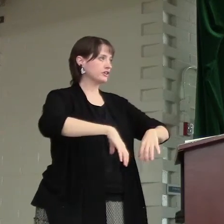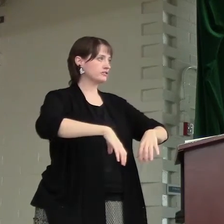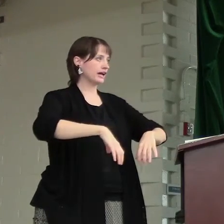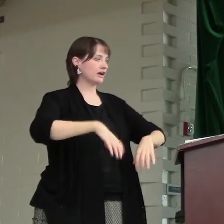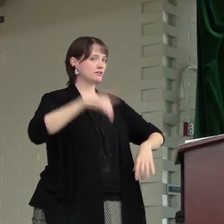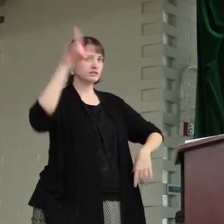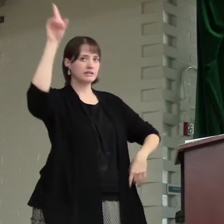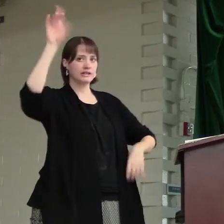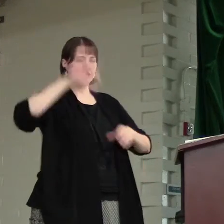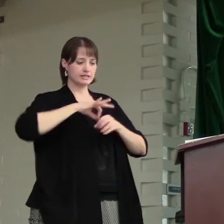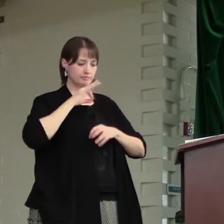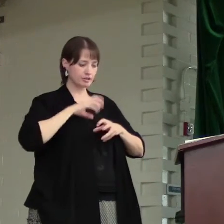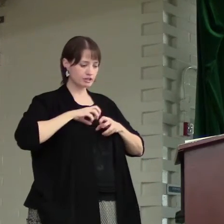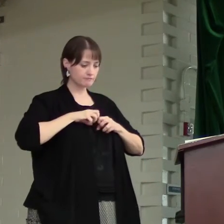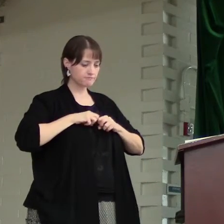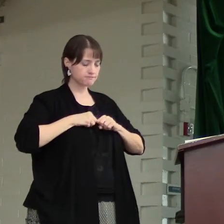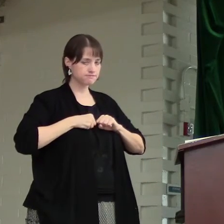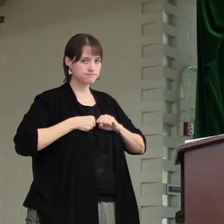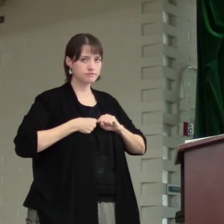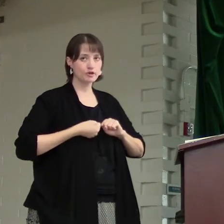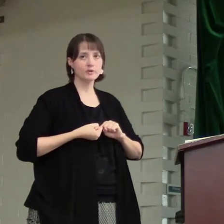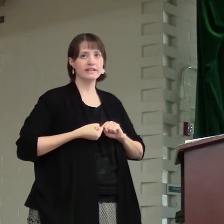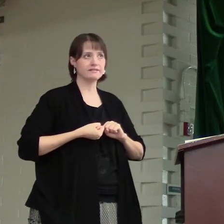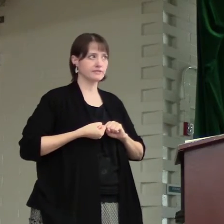other down, His Spirit grieves.